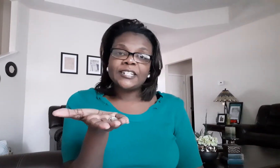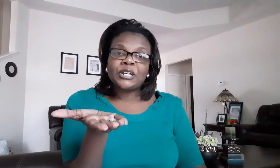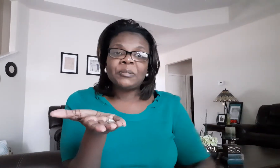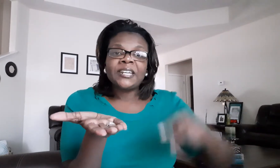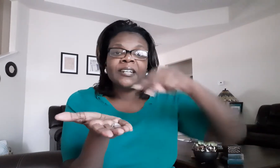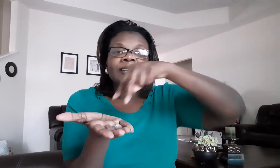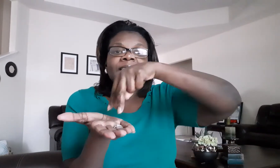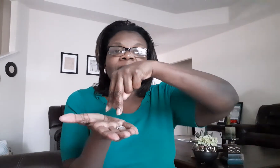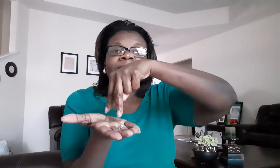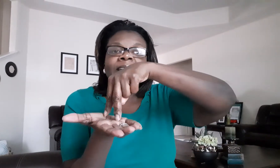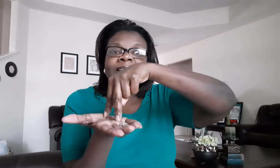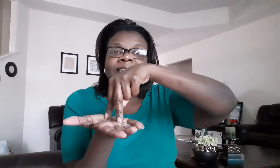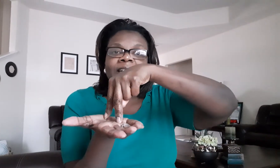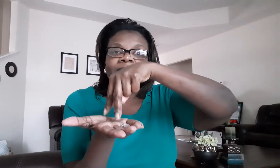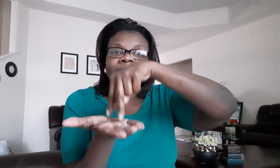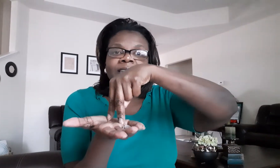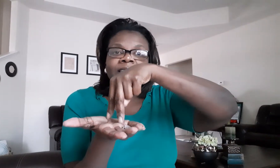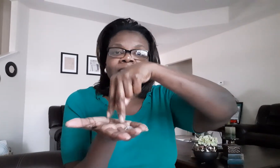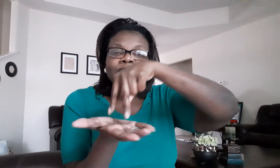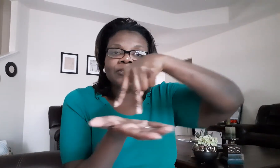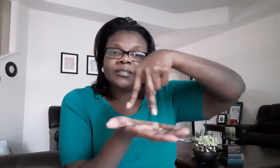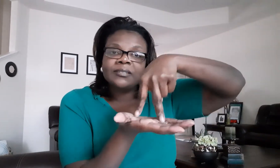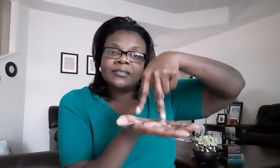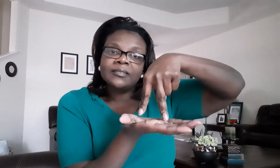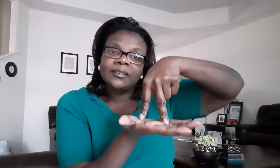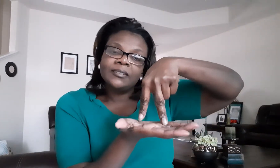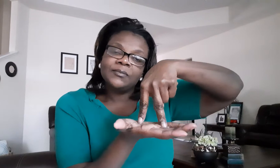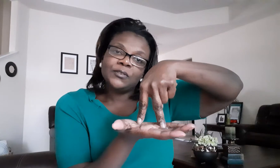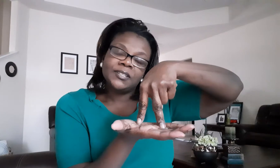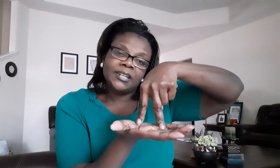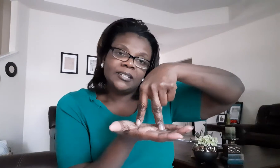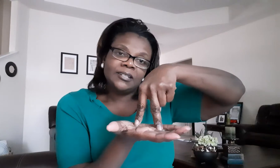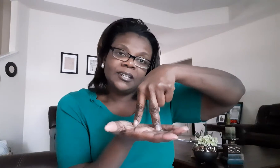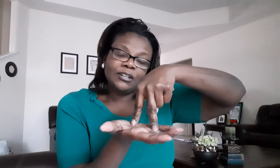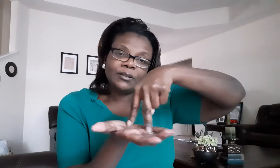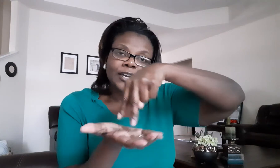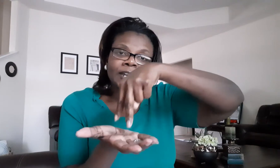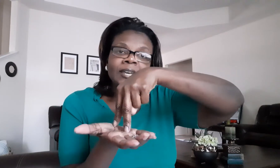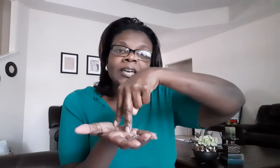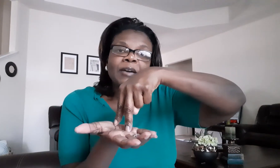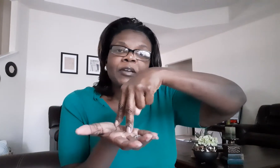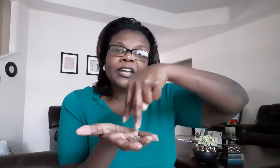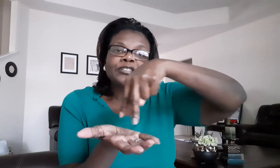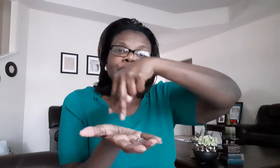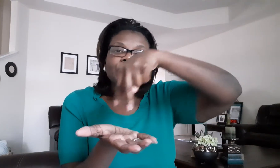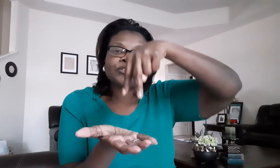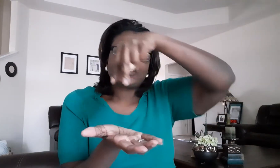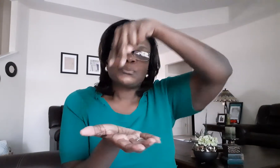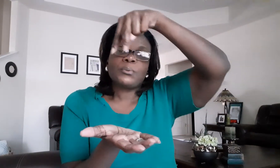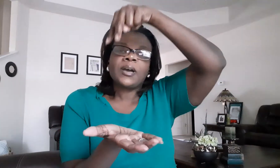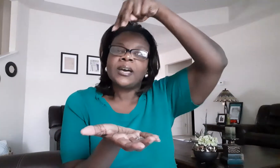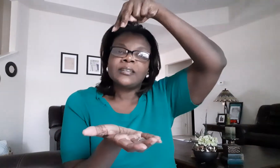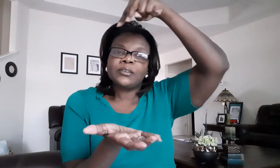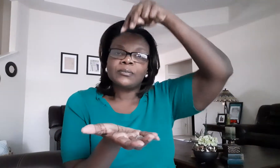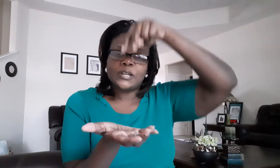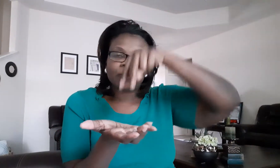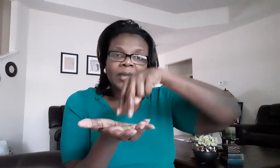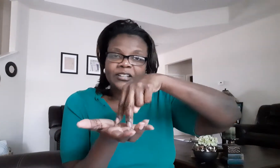-dominant and the this is the sign for standing here okay and it's gonna just rise on up like